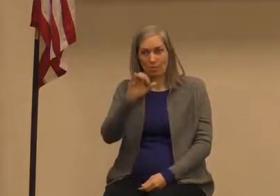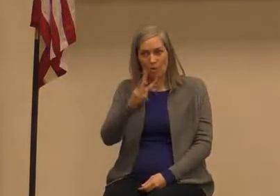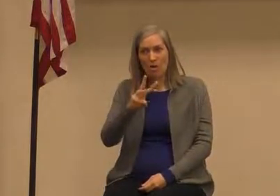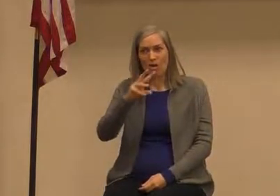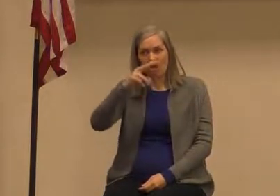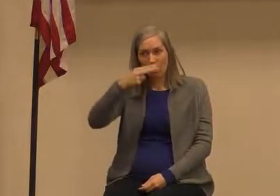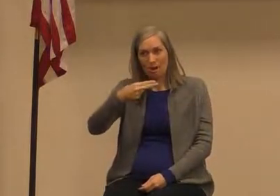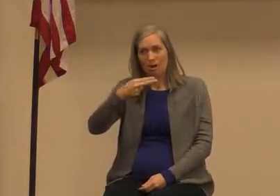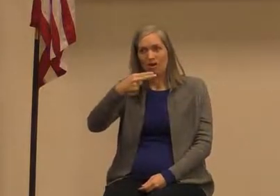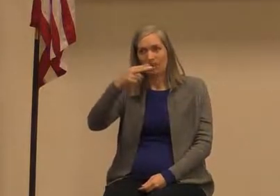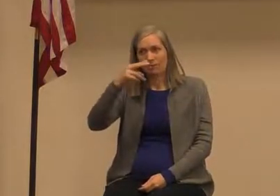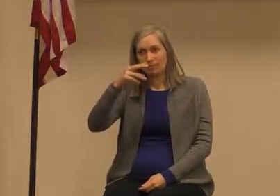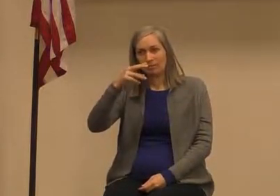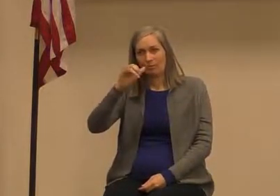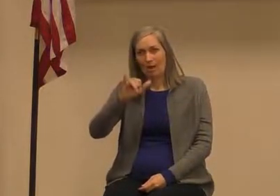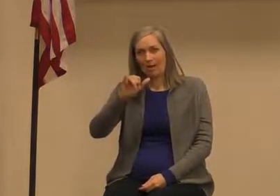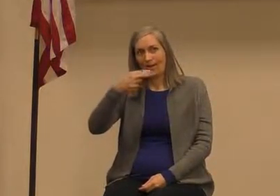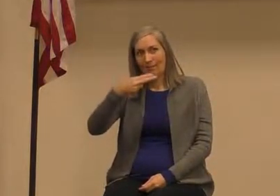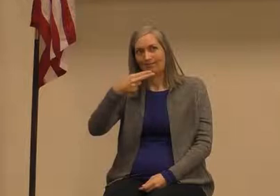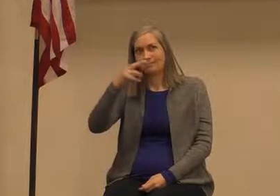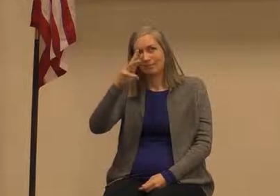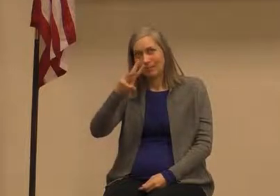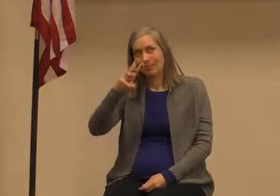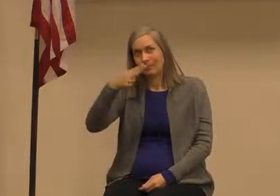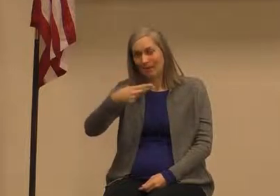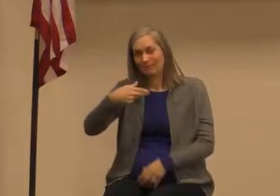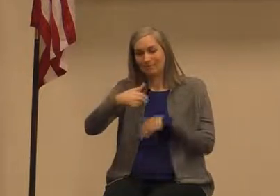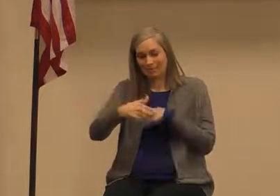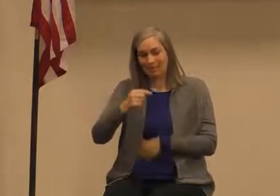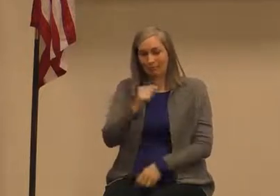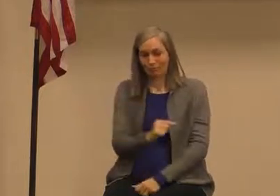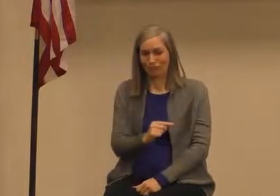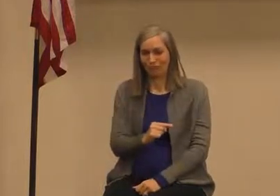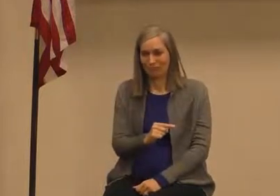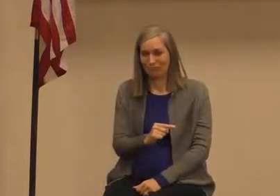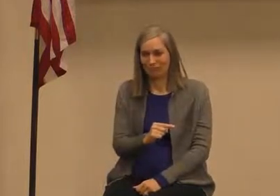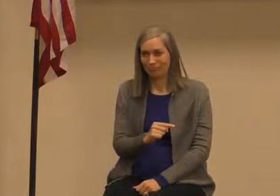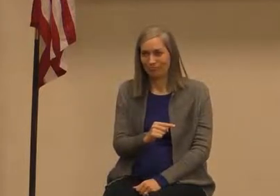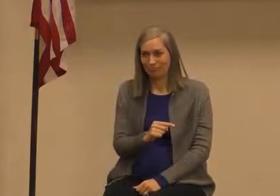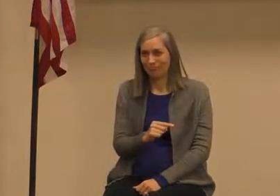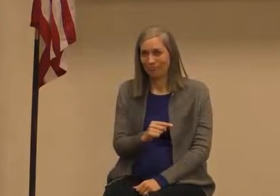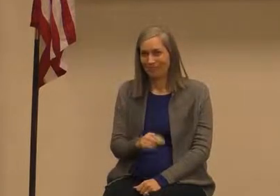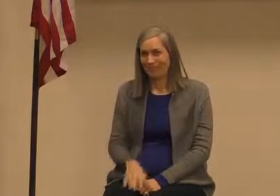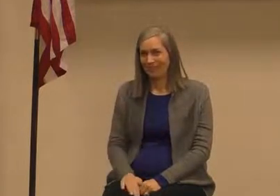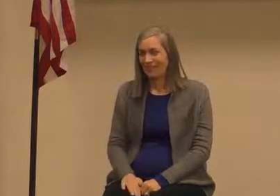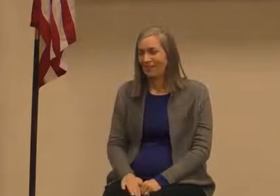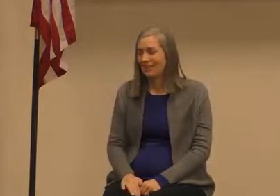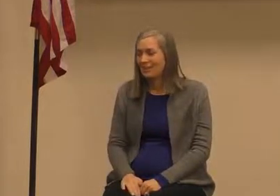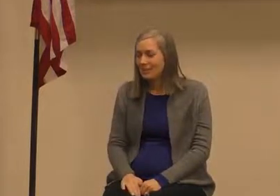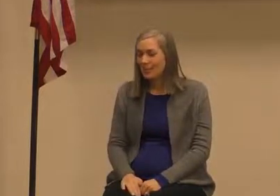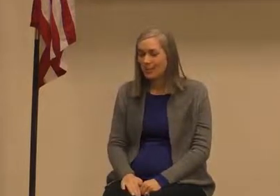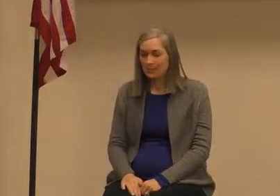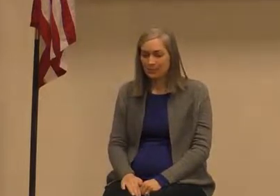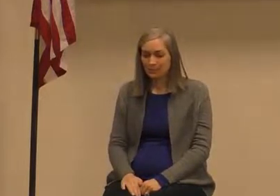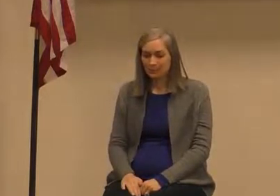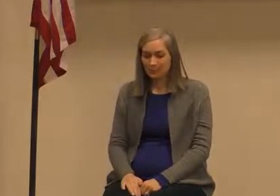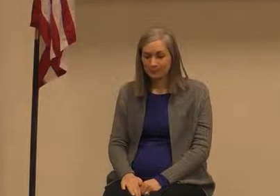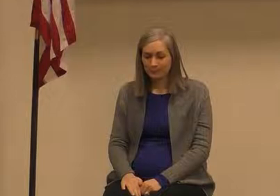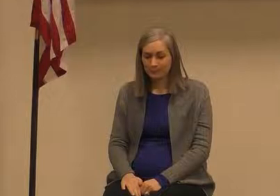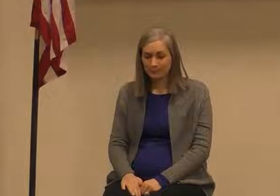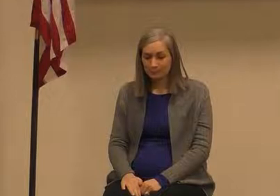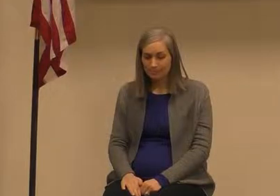see what we see in the Old Testament is time and again and we're not going to go through the story of the Israelites coming out of Egypt